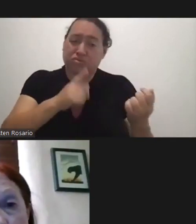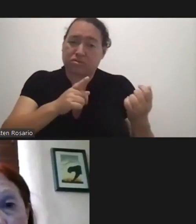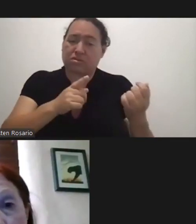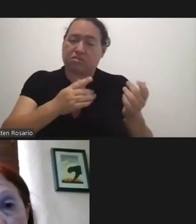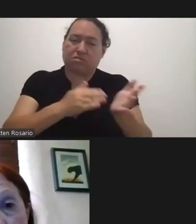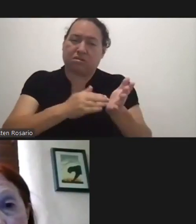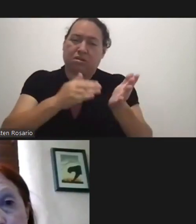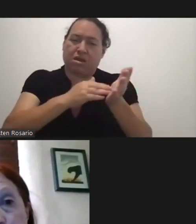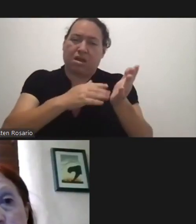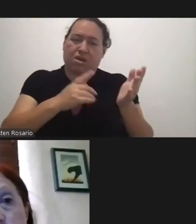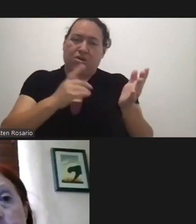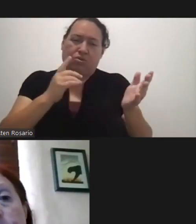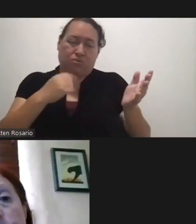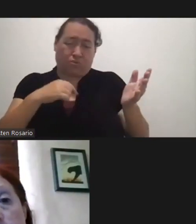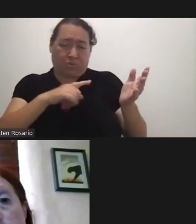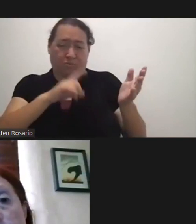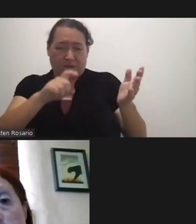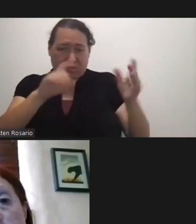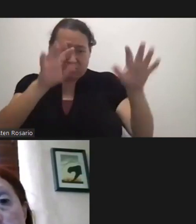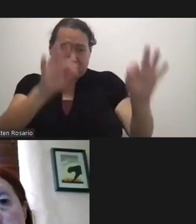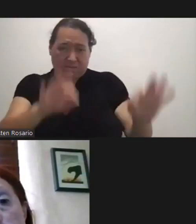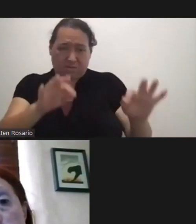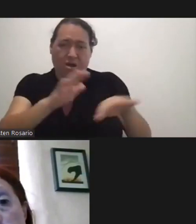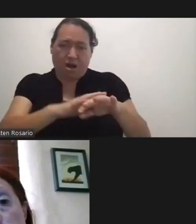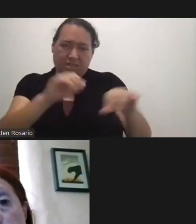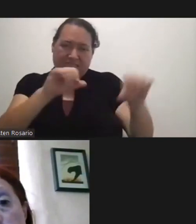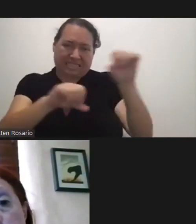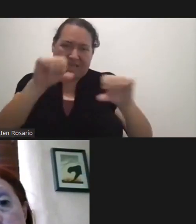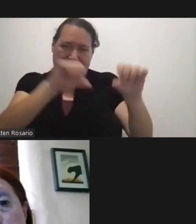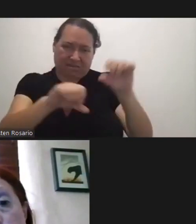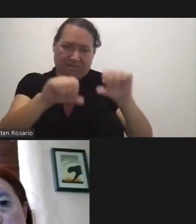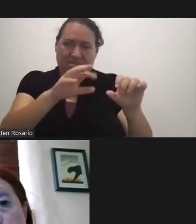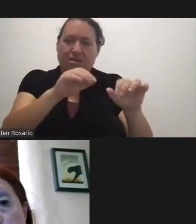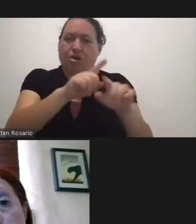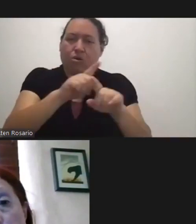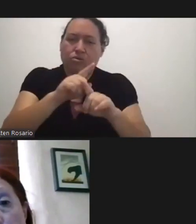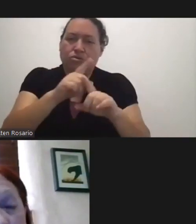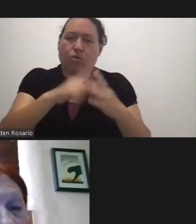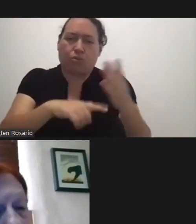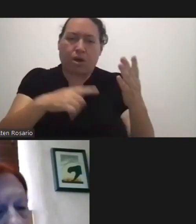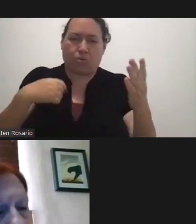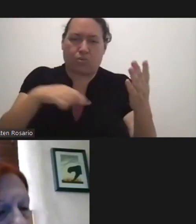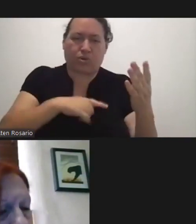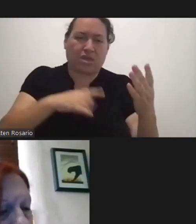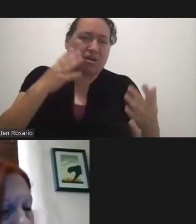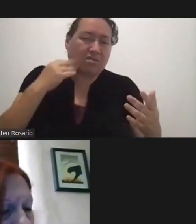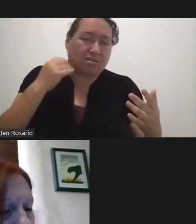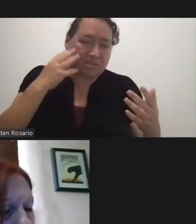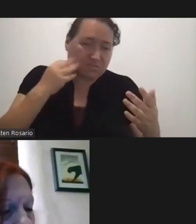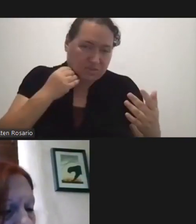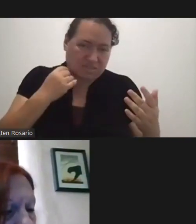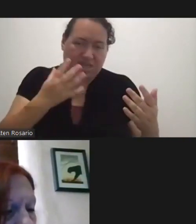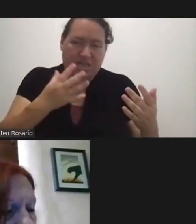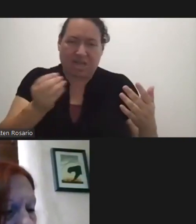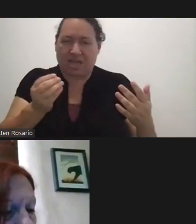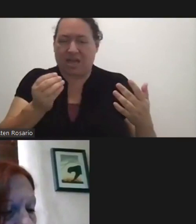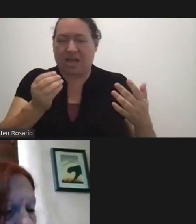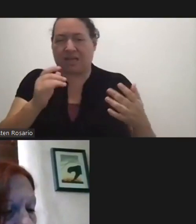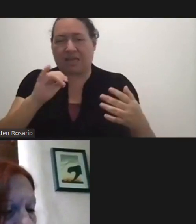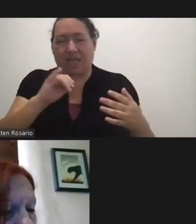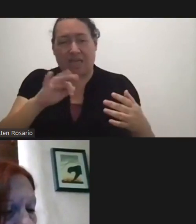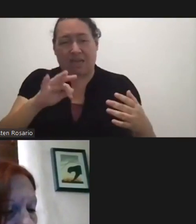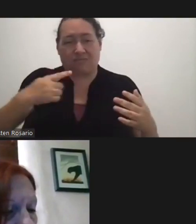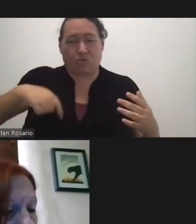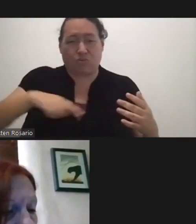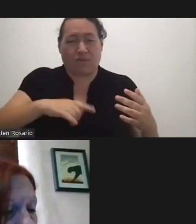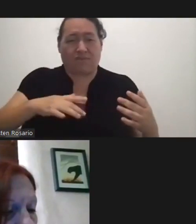On Science And We Make Our Decisions Again Based On What We Are Experiencing And You Know If We Feel That